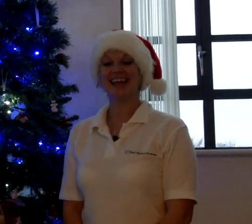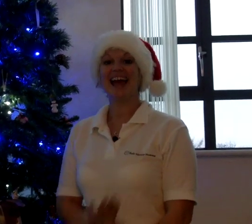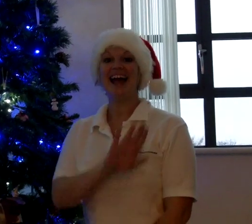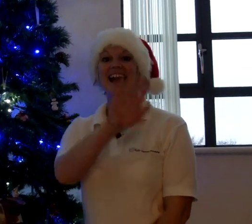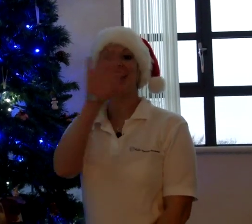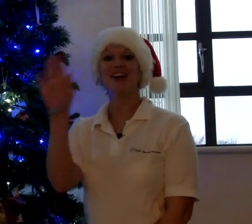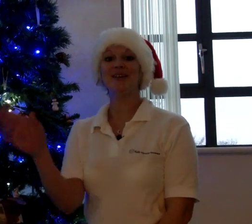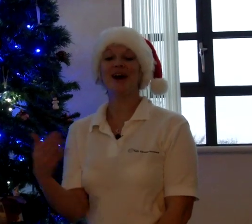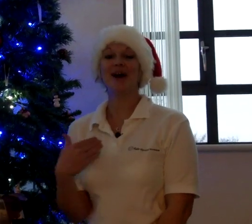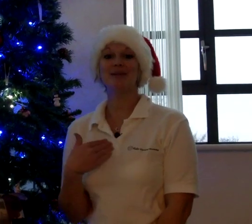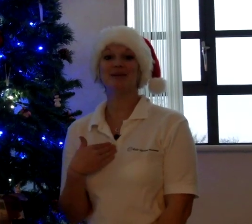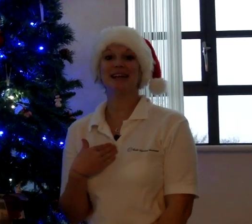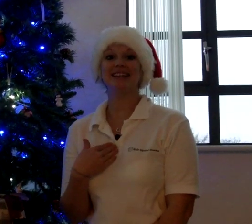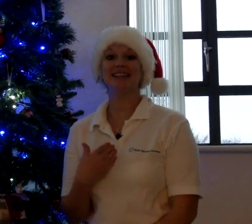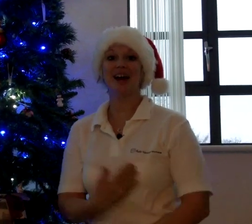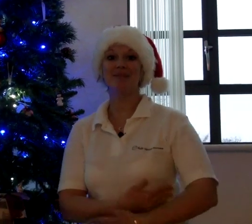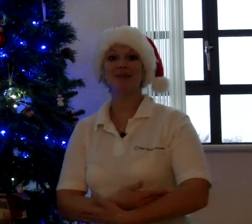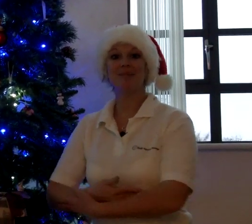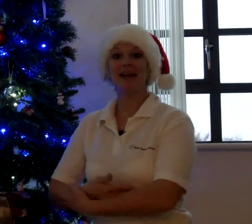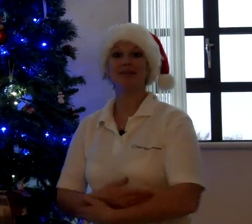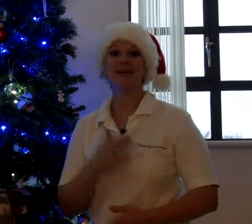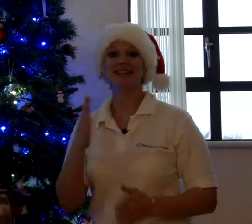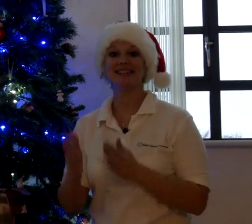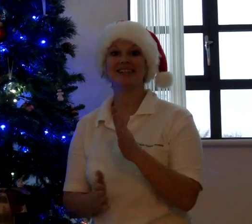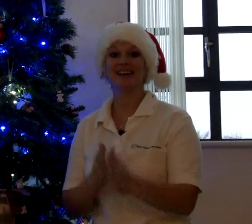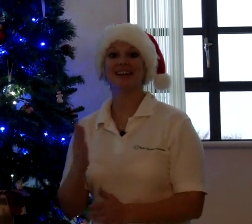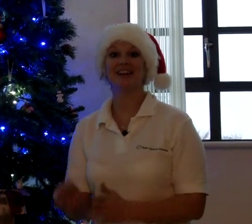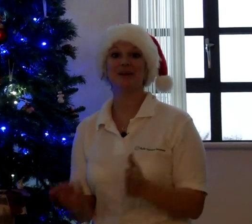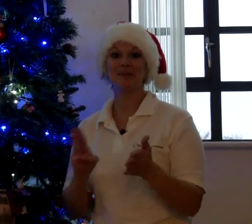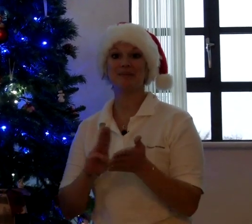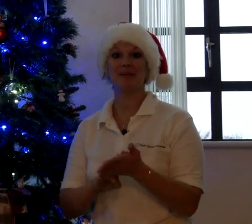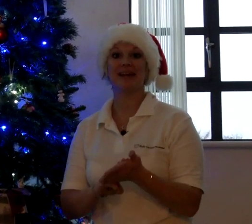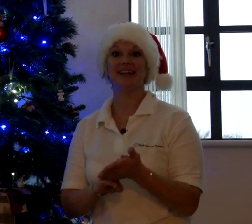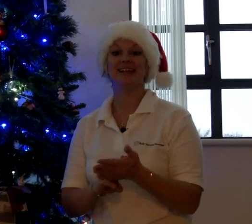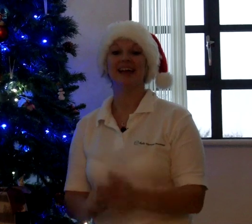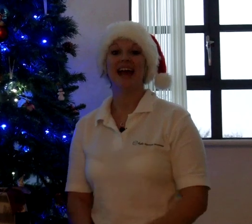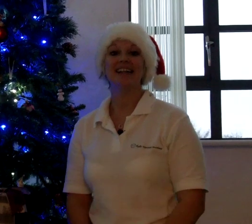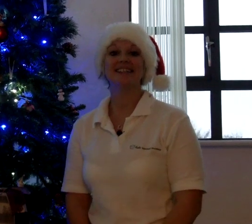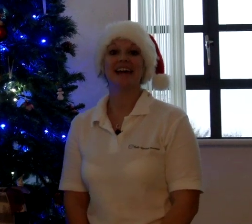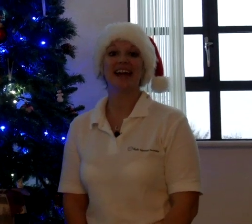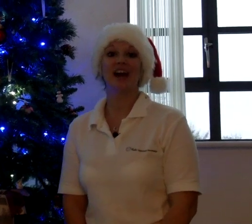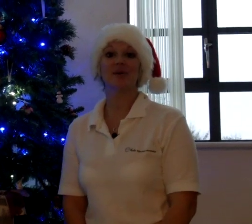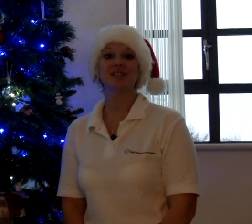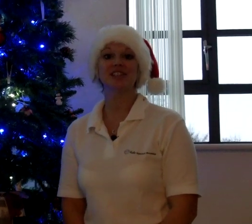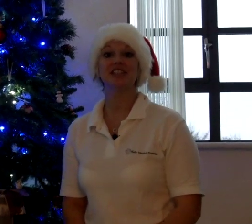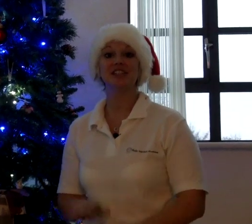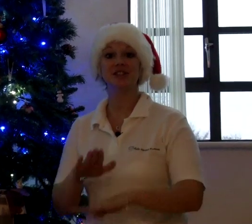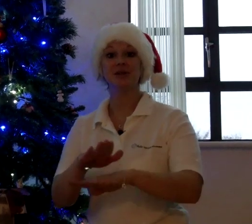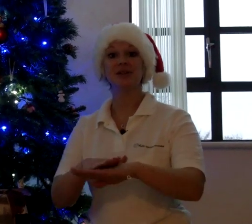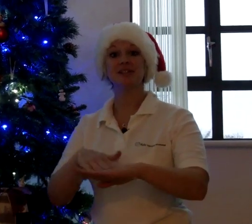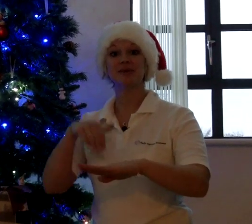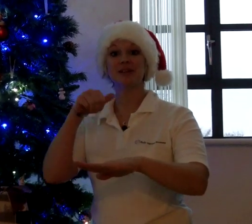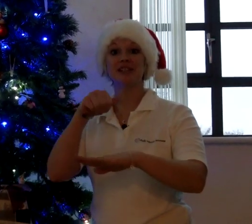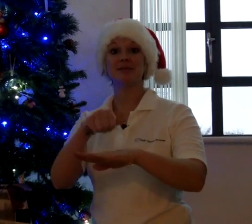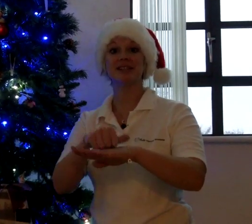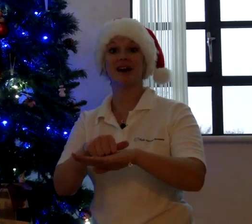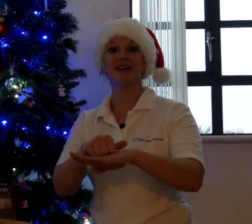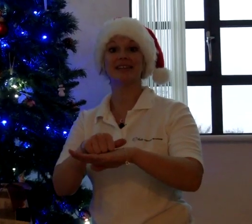Hello, I'm Louise. I'm the Baby Signing Mummy. And today I wanted to teach you some Christmas signs.